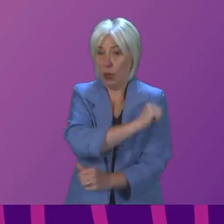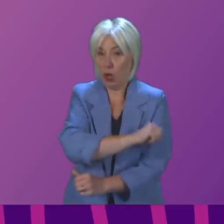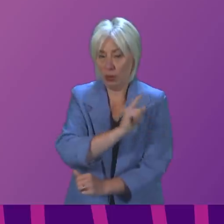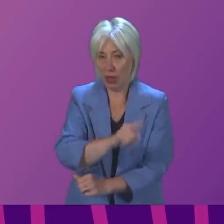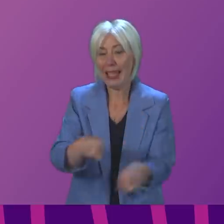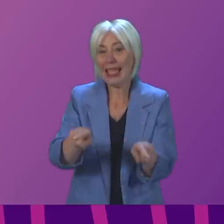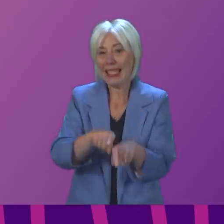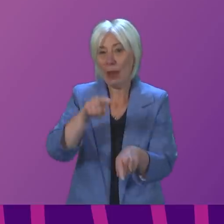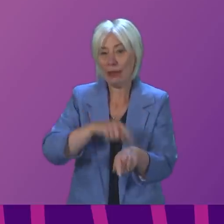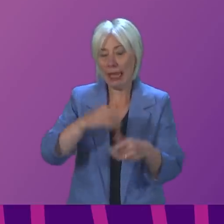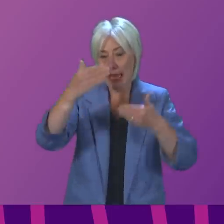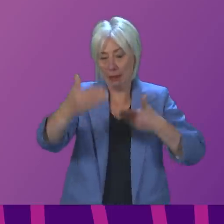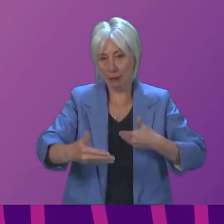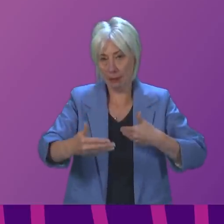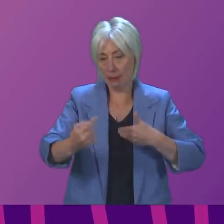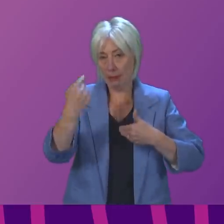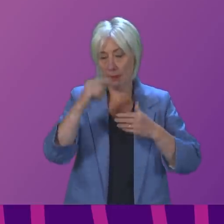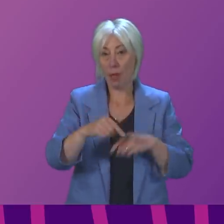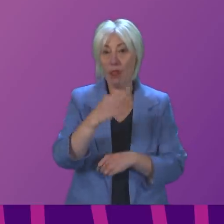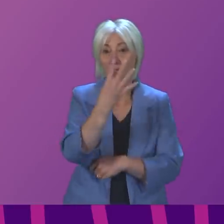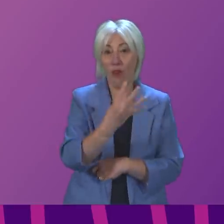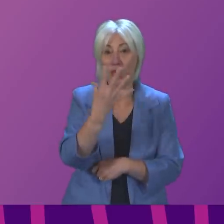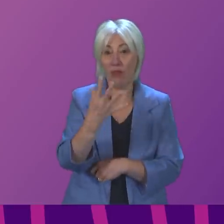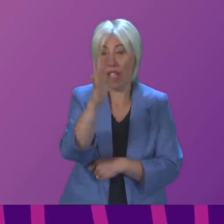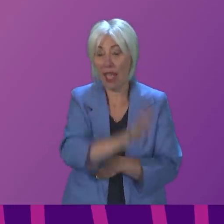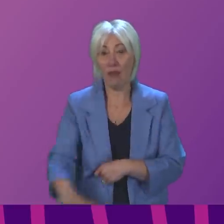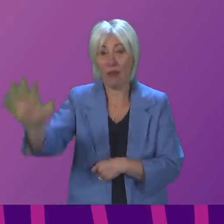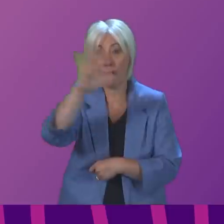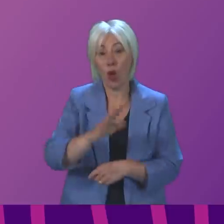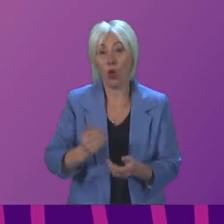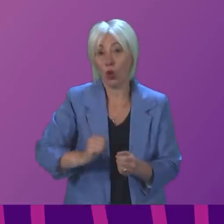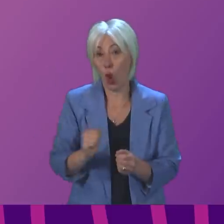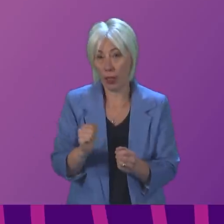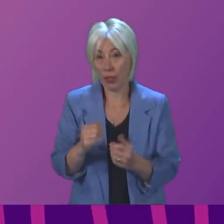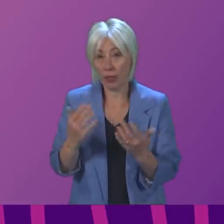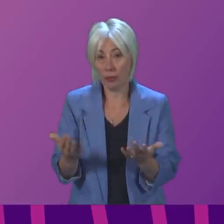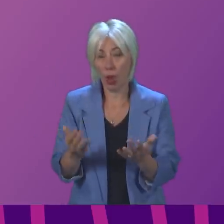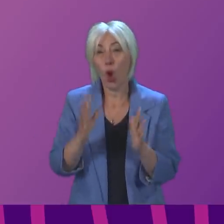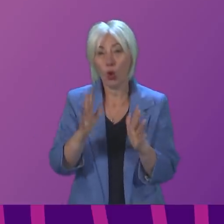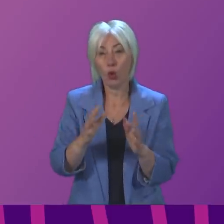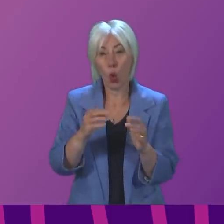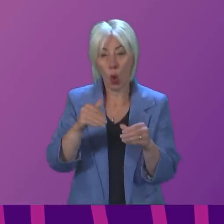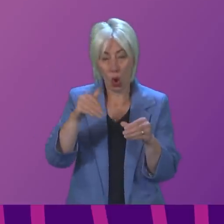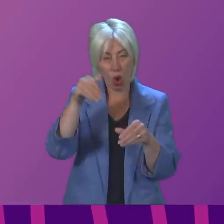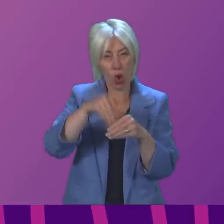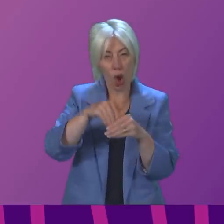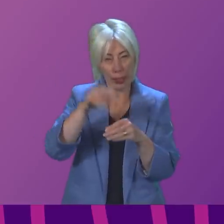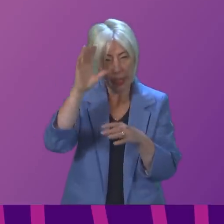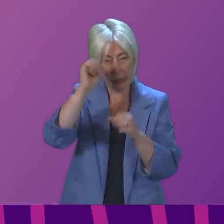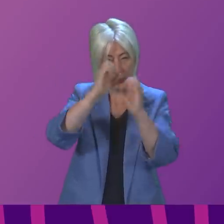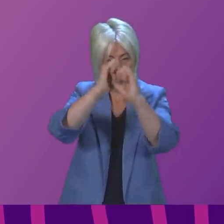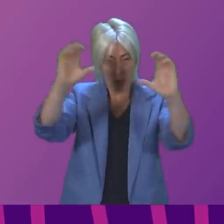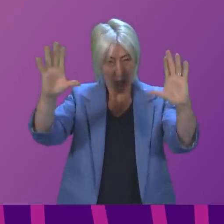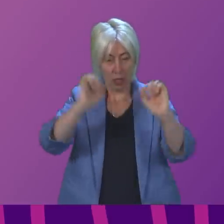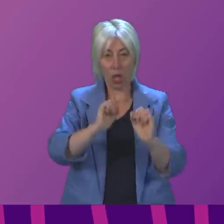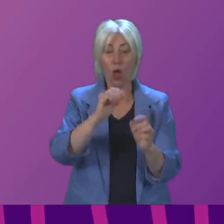time frame, 45 were notified across Scotland as a whole. So let me just give some context around that. The Queen